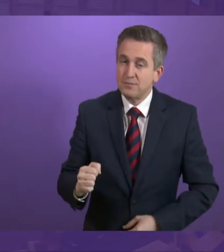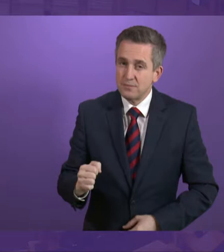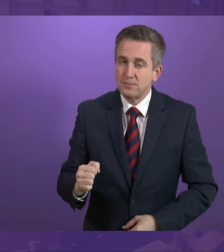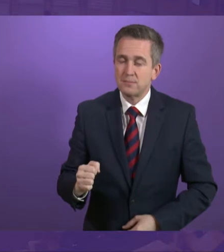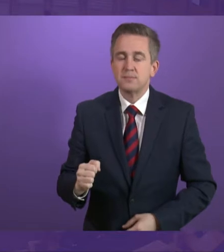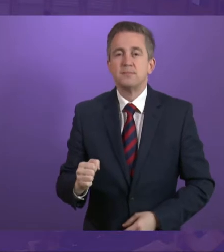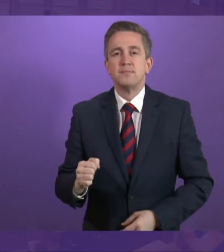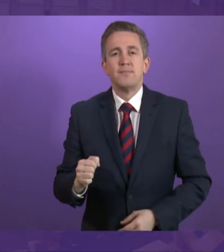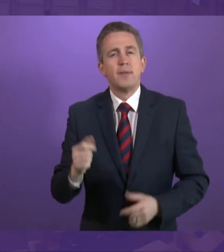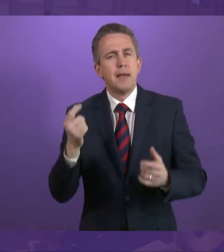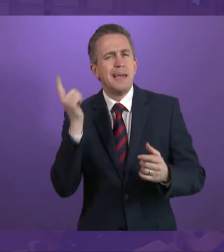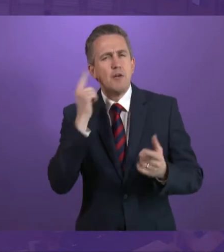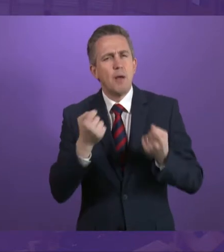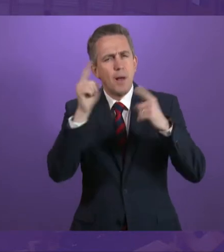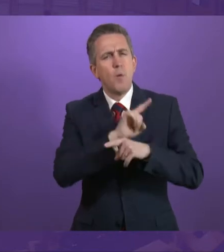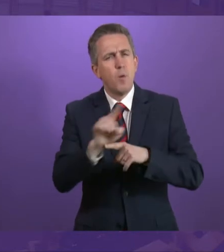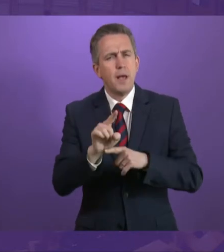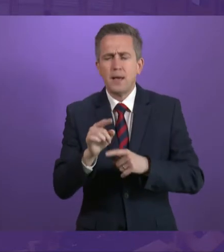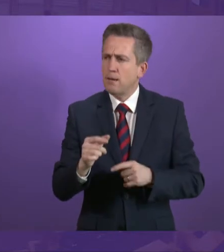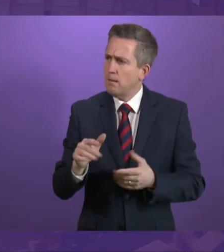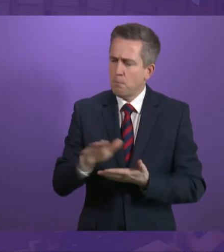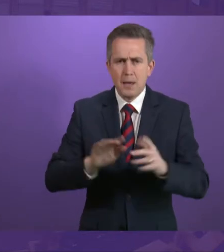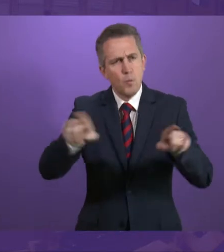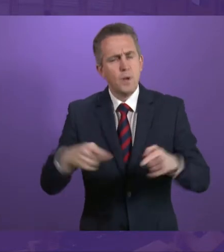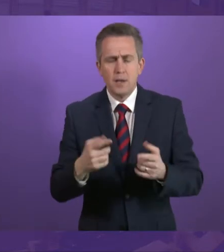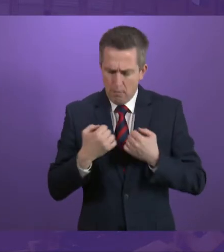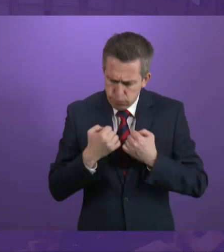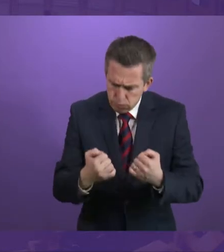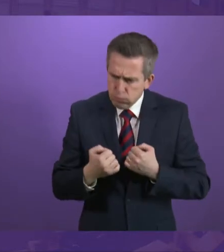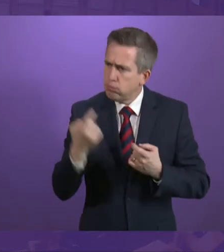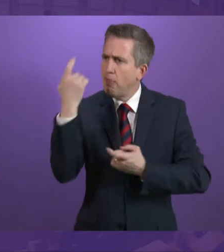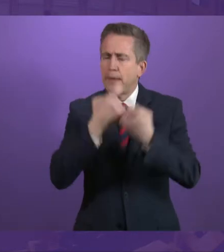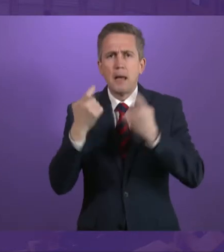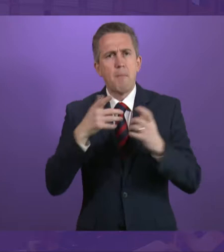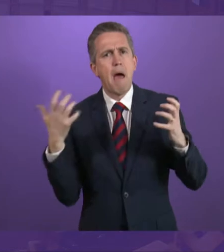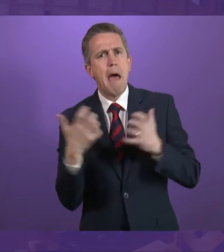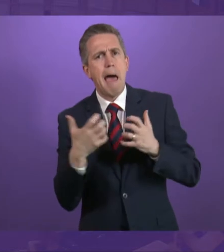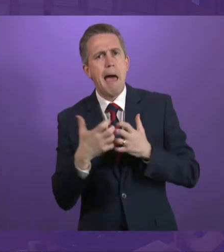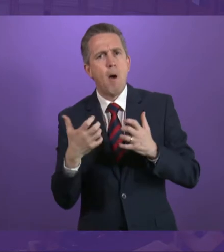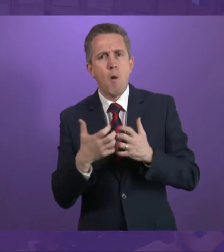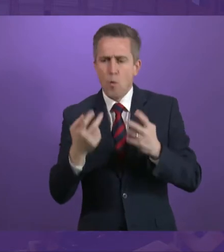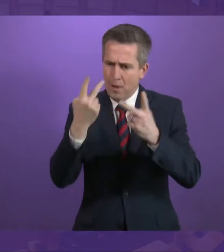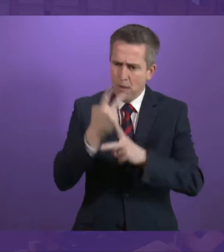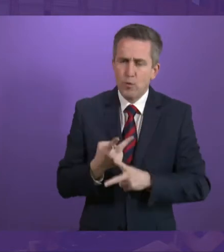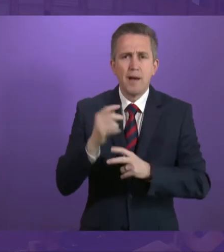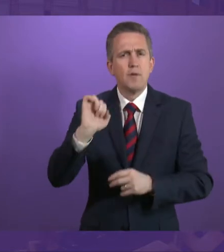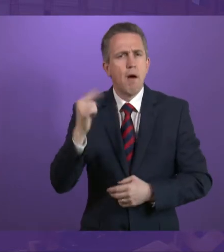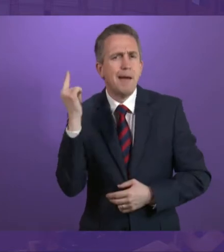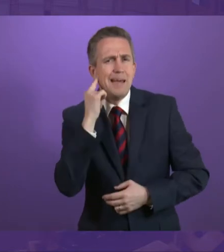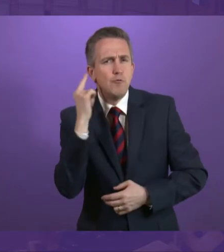an opportunity to reflect on our collective actions, practices and environments, which support good hearing